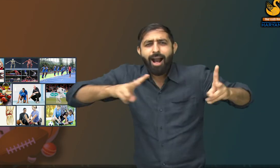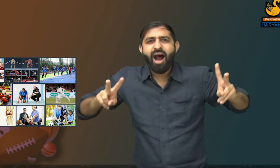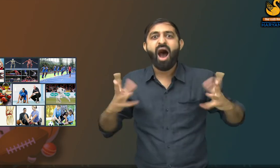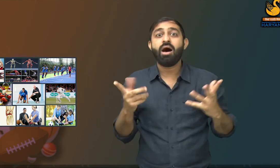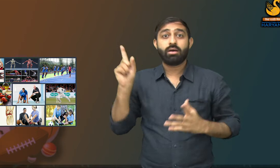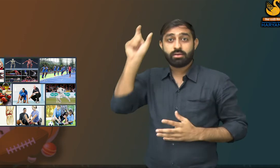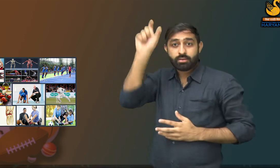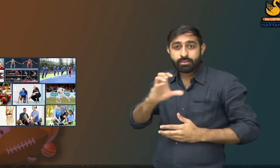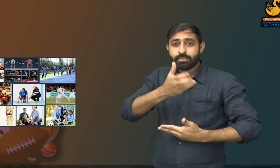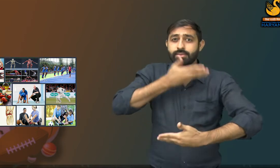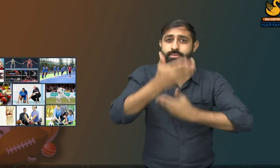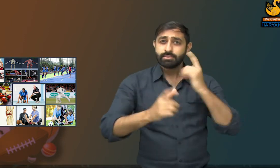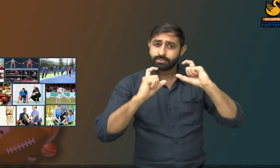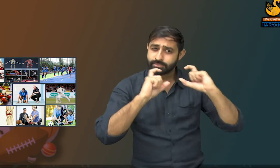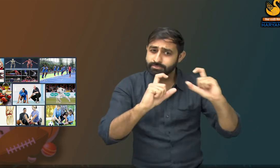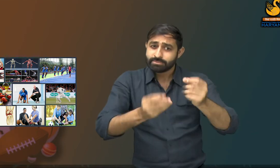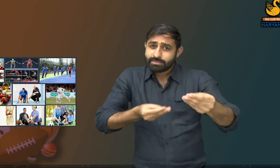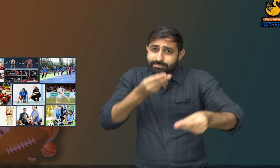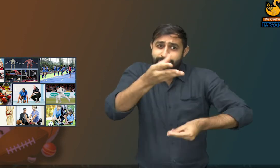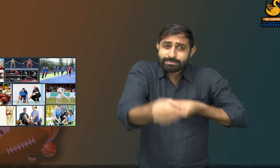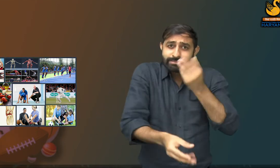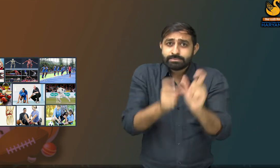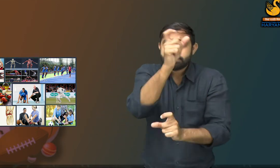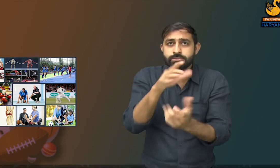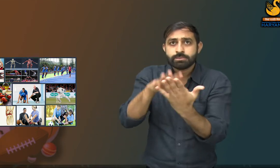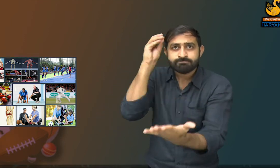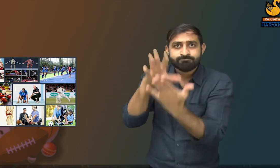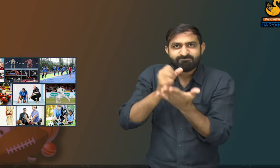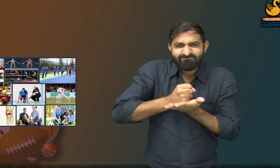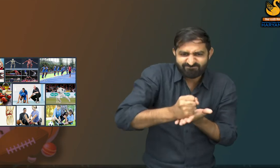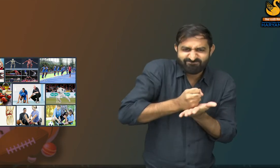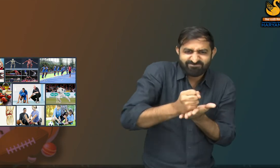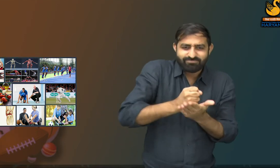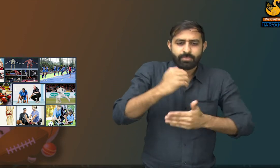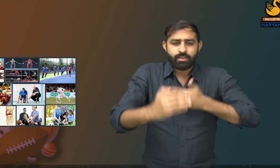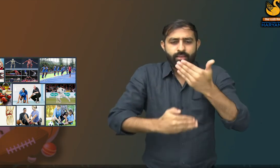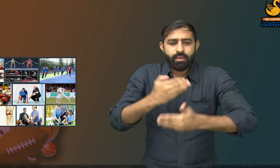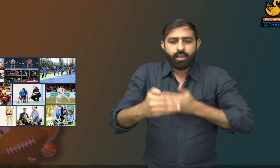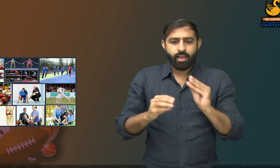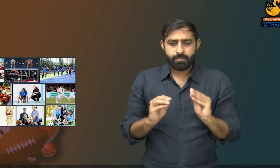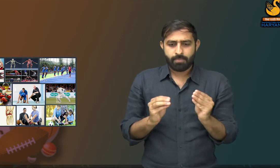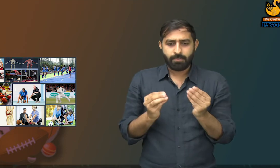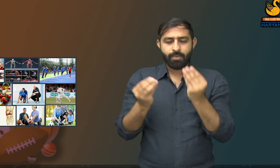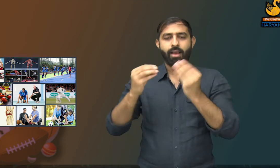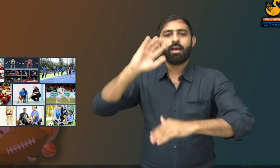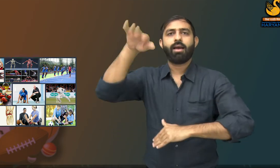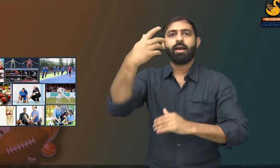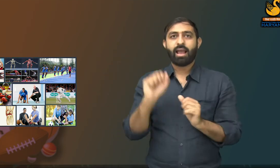Hence it is important for the physical trainer or sports person to understand the precautions to be taken